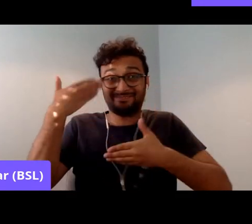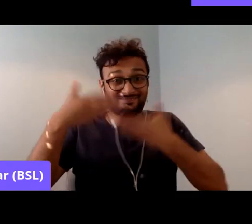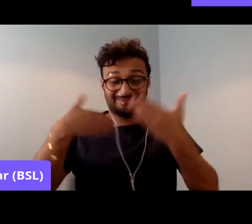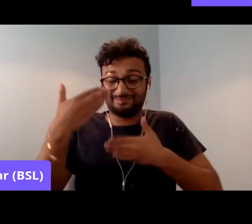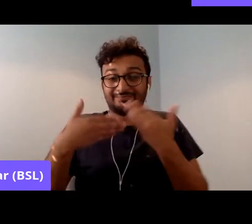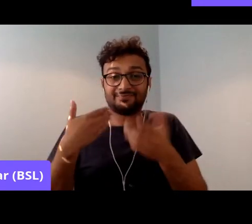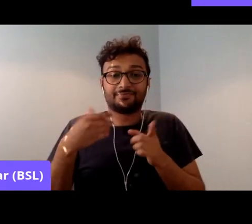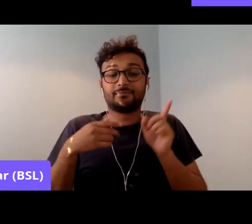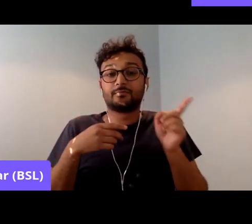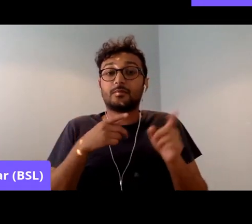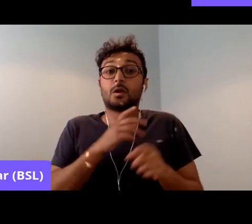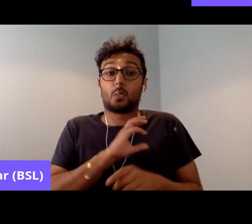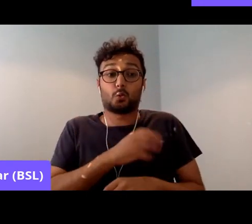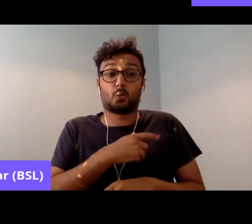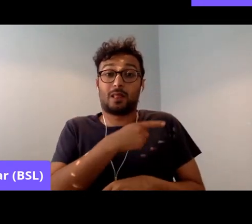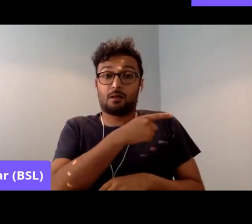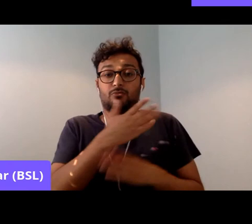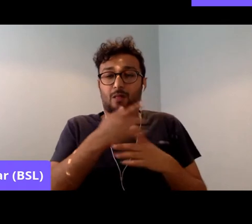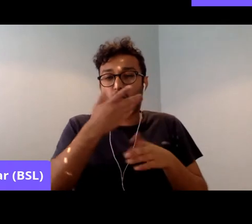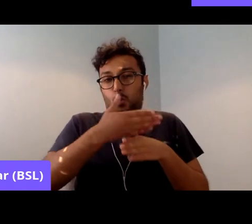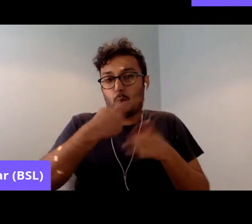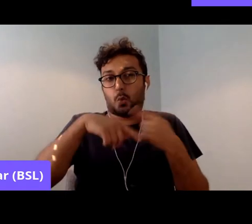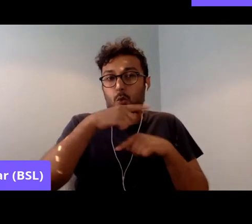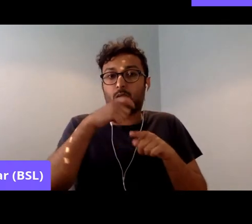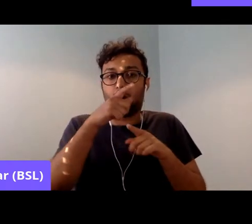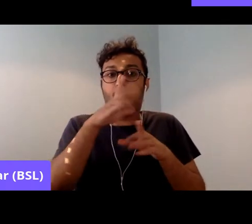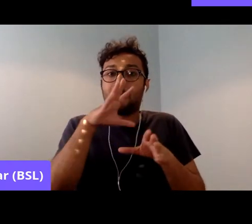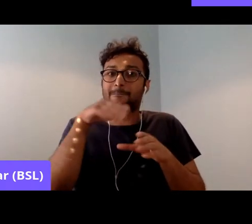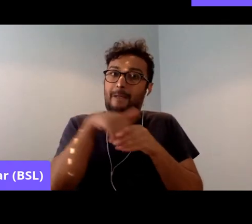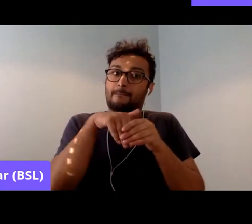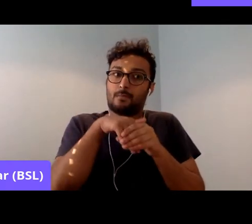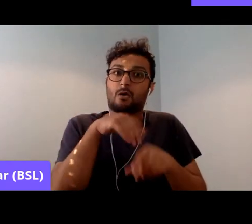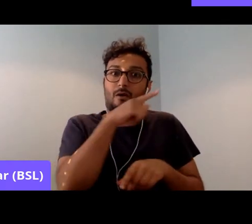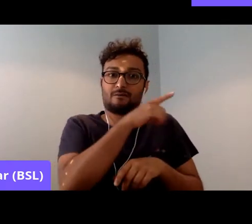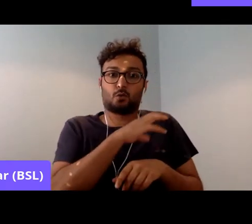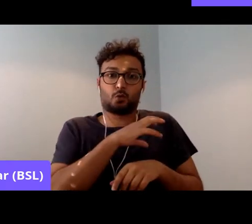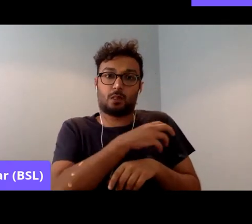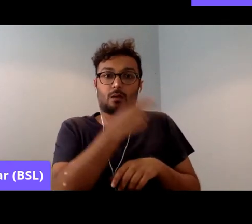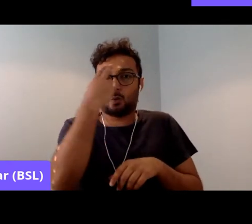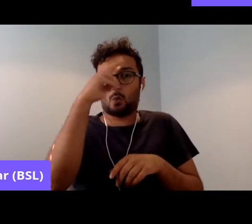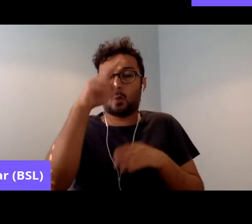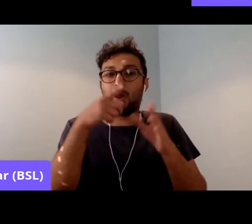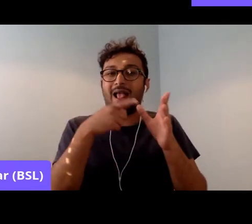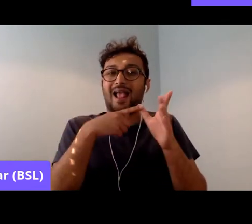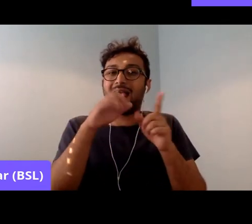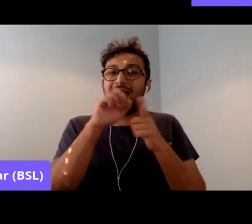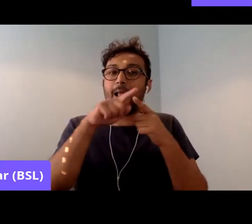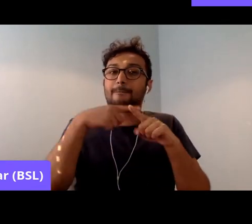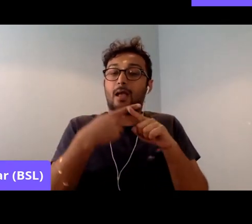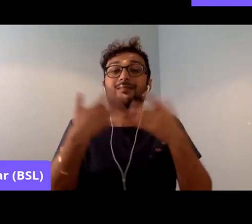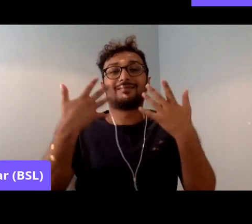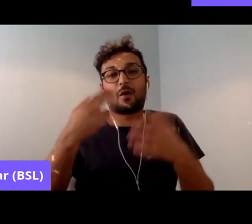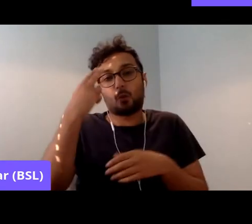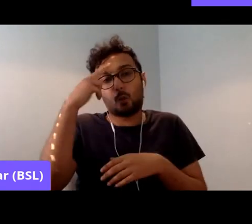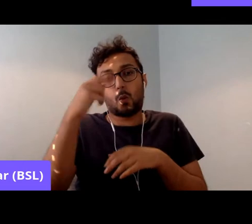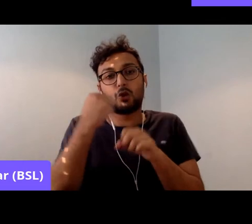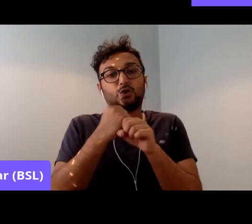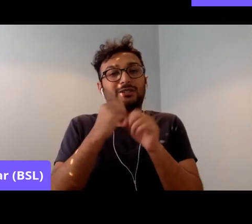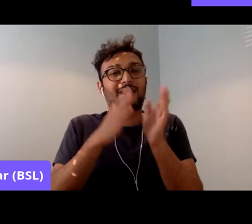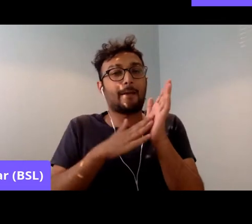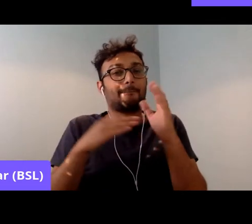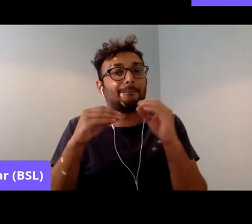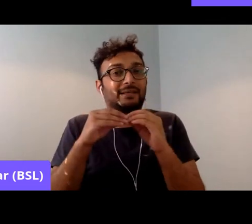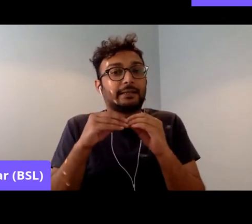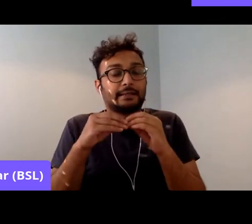the workers belonged to, the strikers belonged to, APEX, which is actually now GMB, decided that